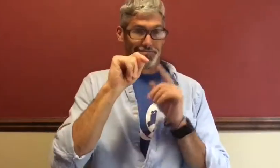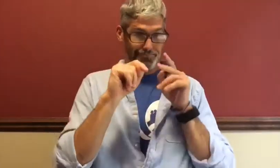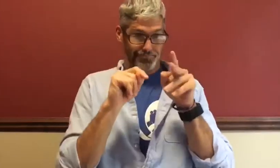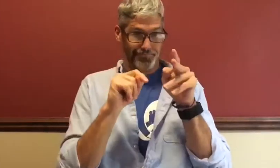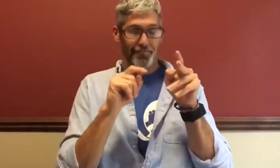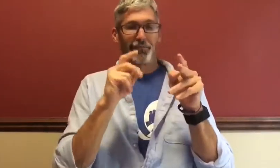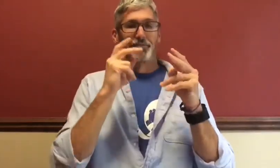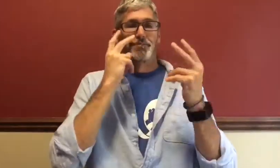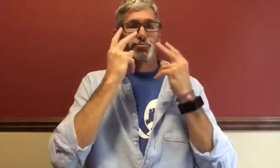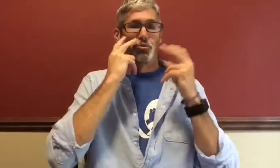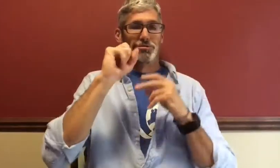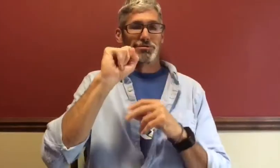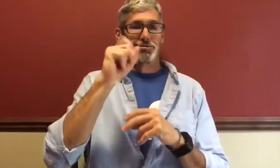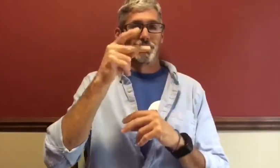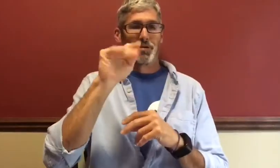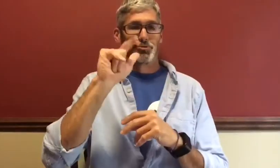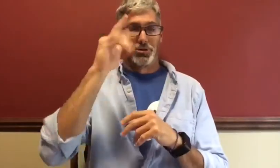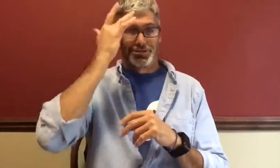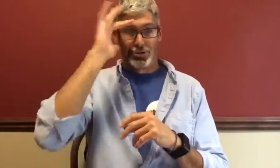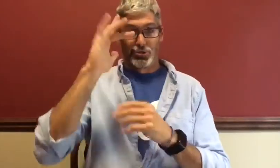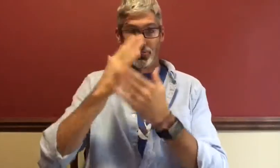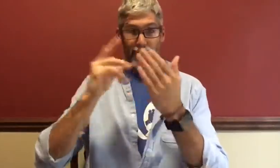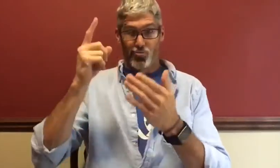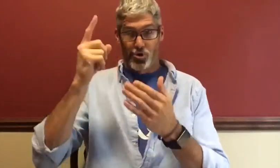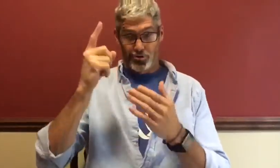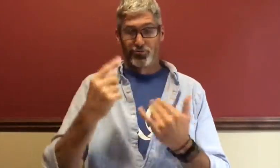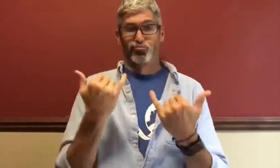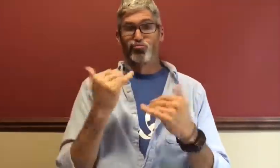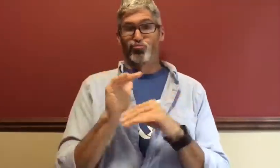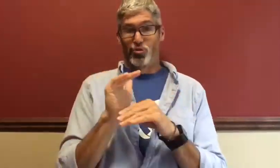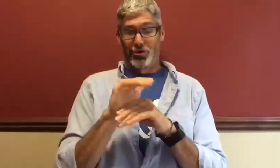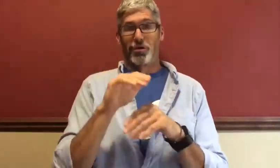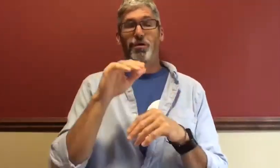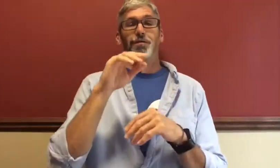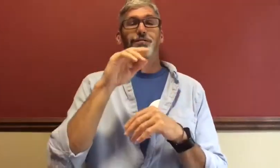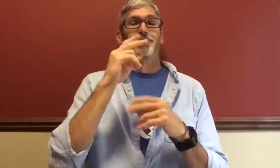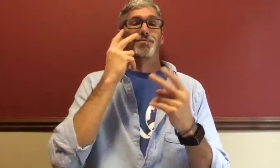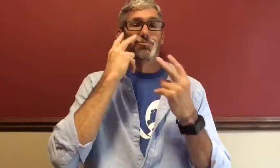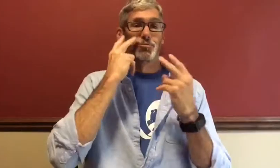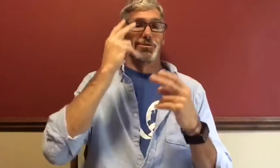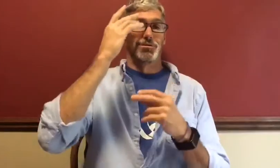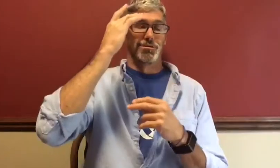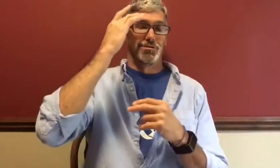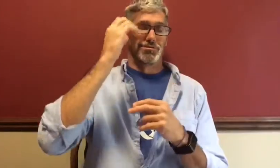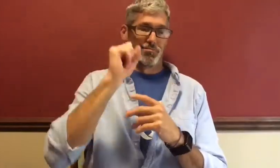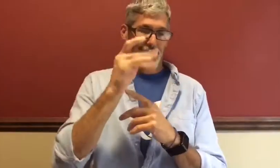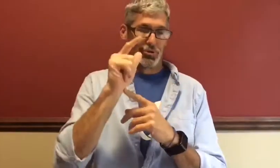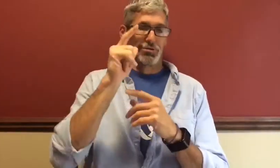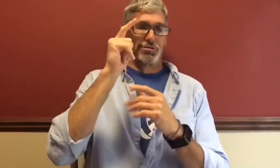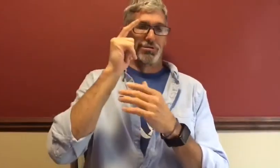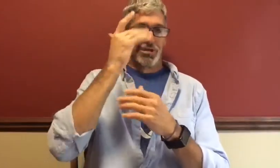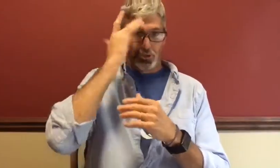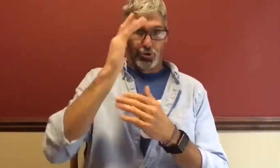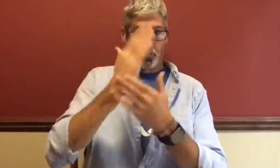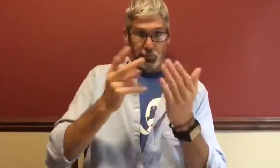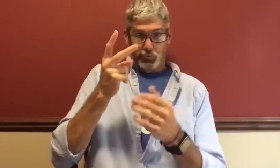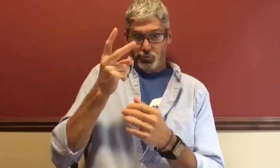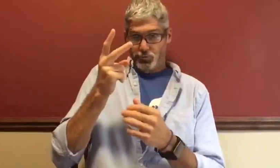week and the topic was Deaf Effect, Visual and Spatial Intelligence, Part 1. Tonight is Visual and Spatial Intelligence, Part 2.